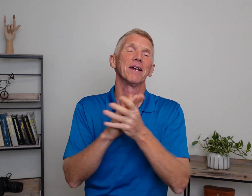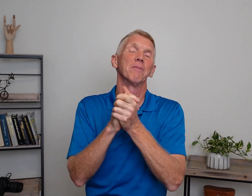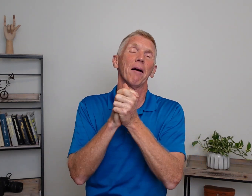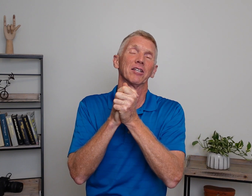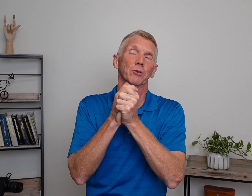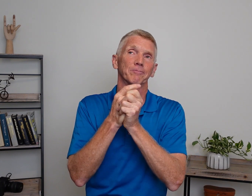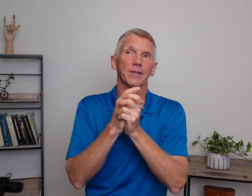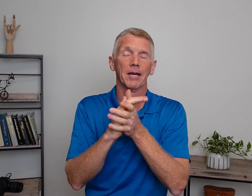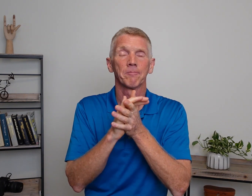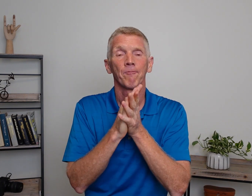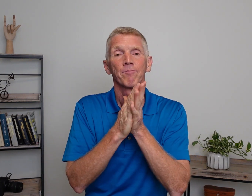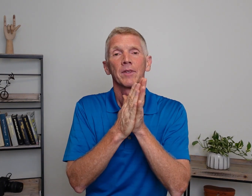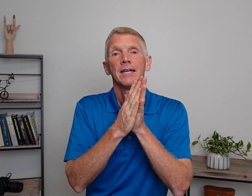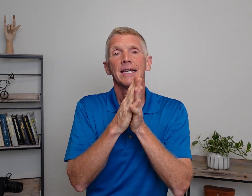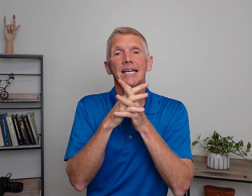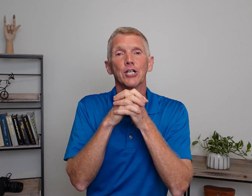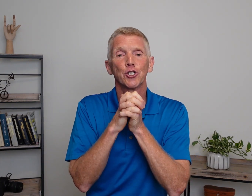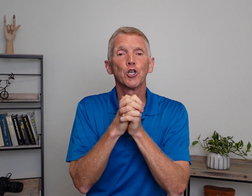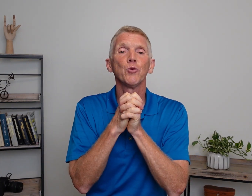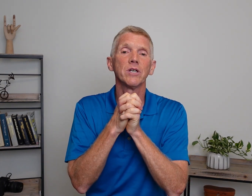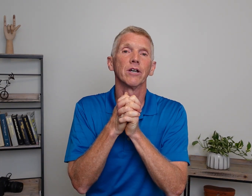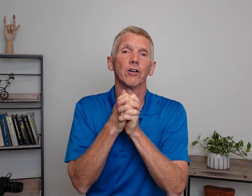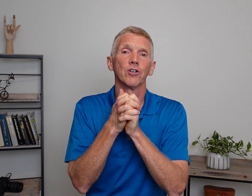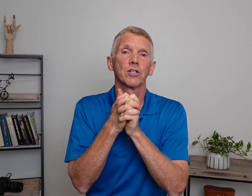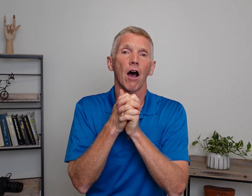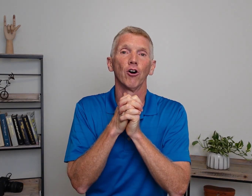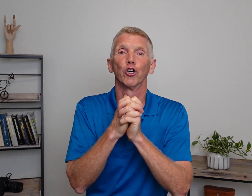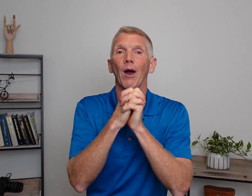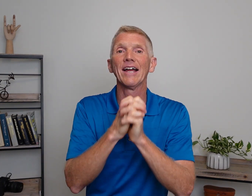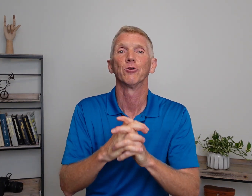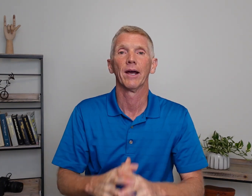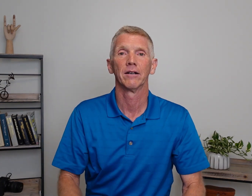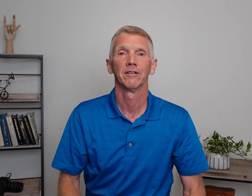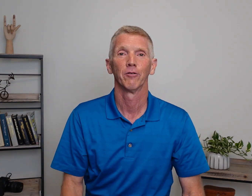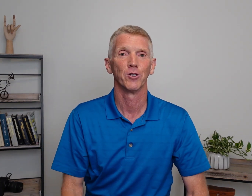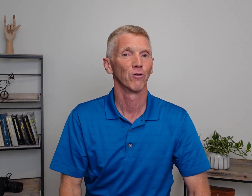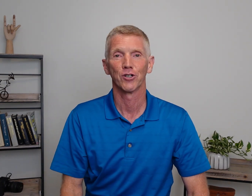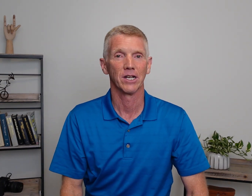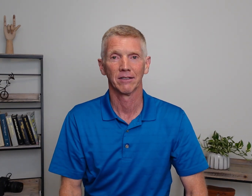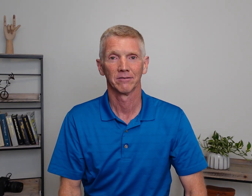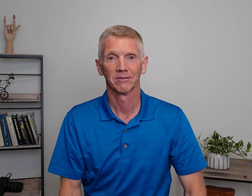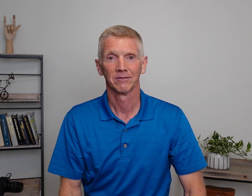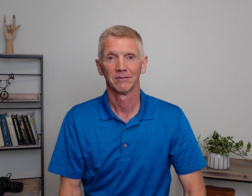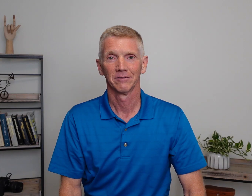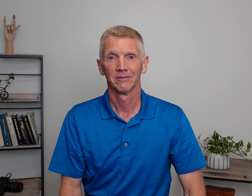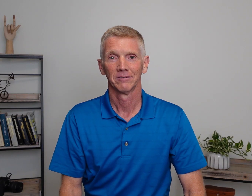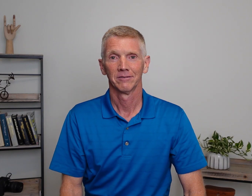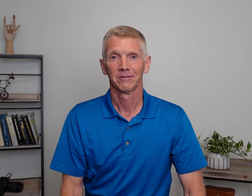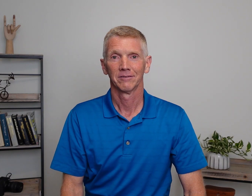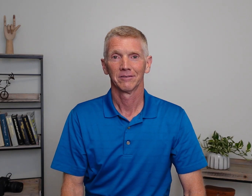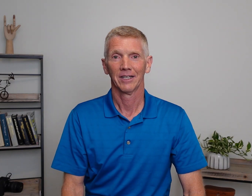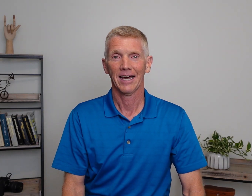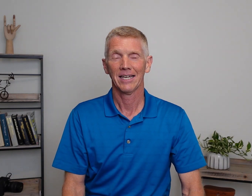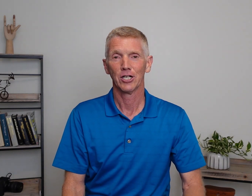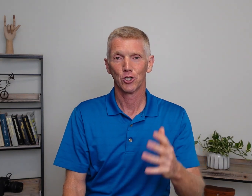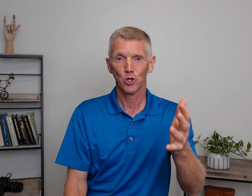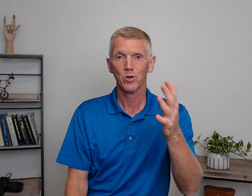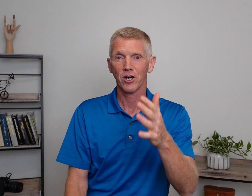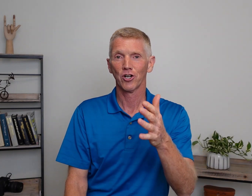mean to me. How about this one? Okay? In two years, I'll graduate from the university. Okay? In two years,